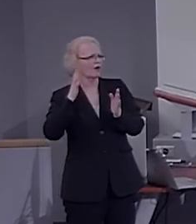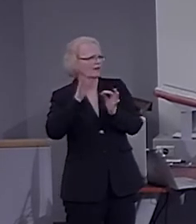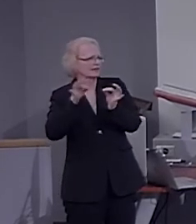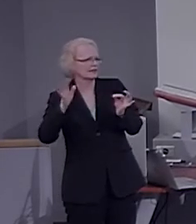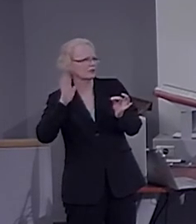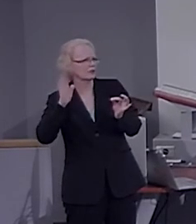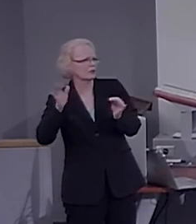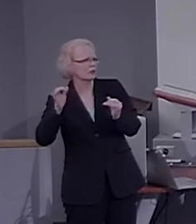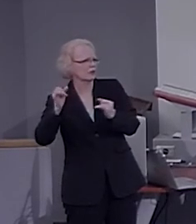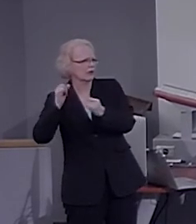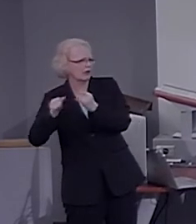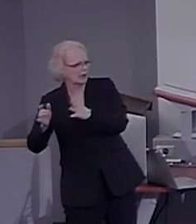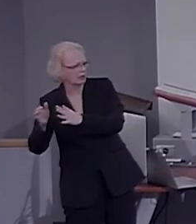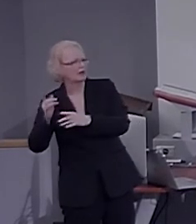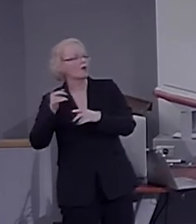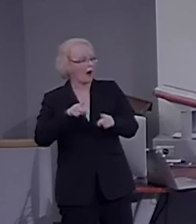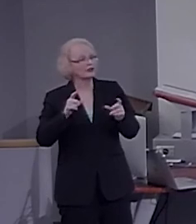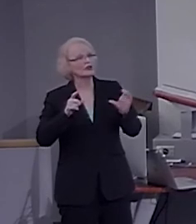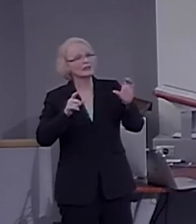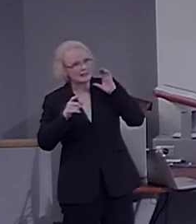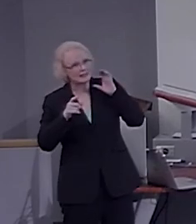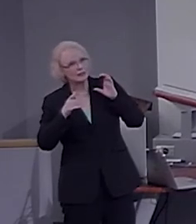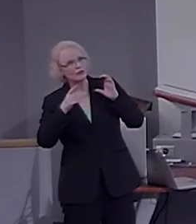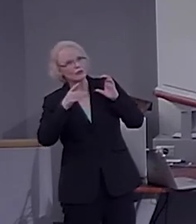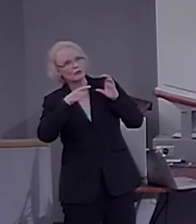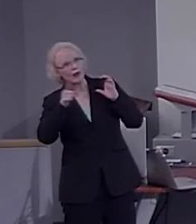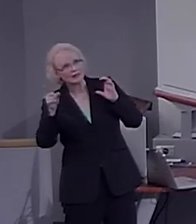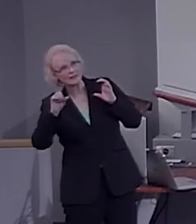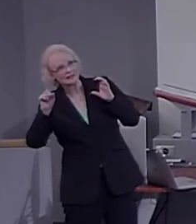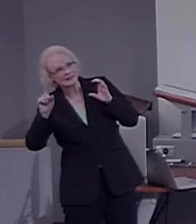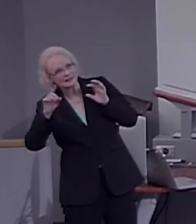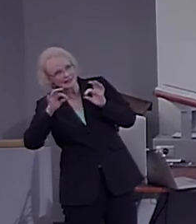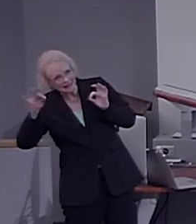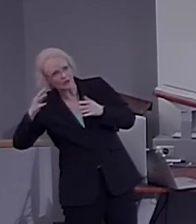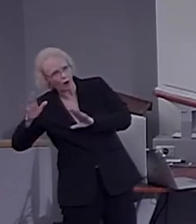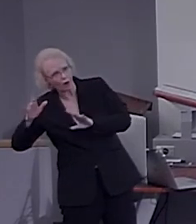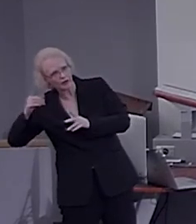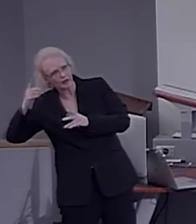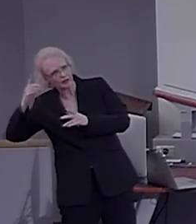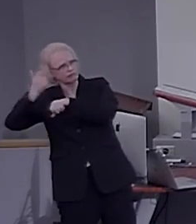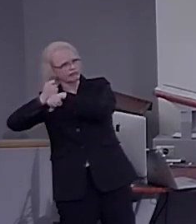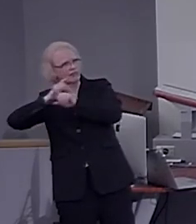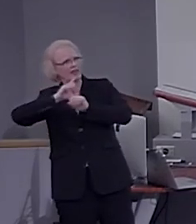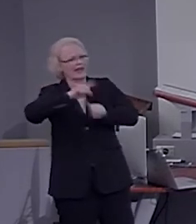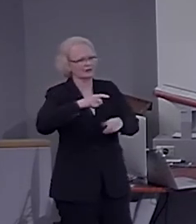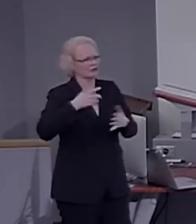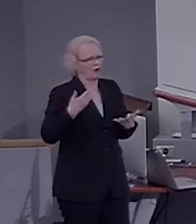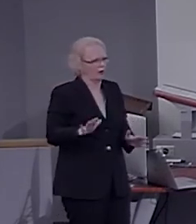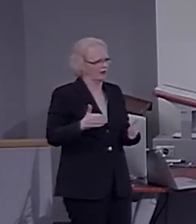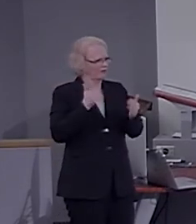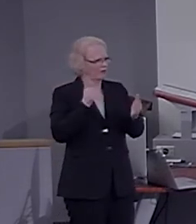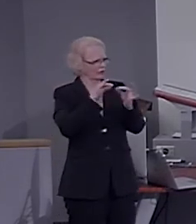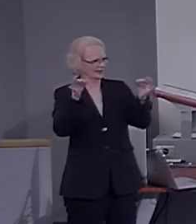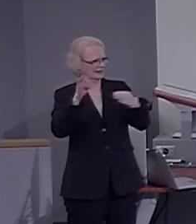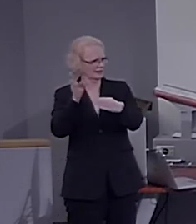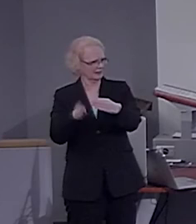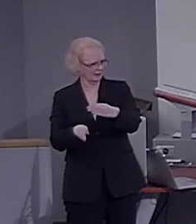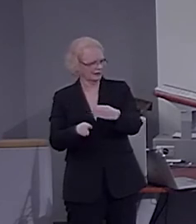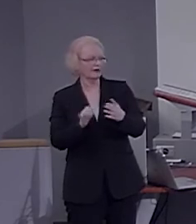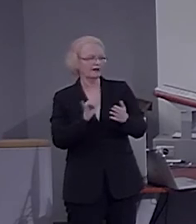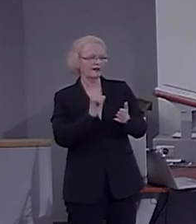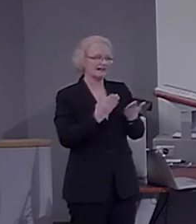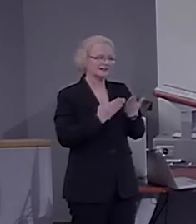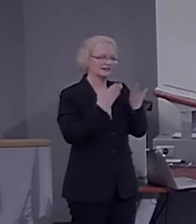while you're listening to the rest of the sentence, you're already formulating your answer. Yeah. So, that suggests that there's a forward model,